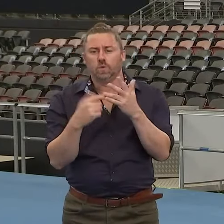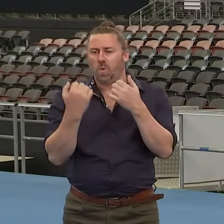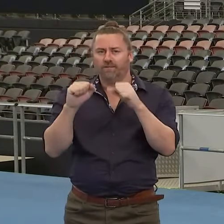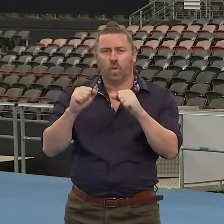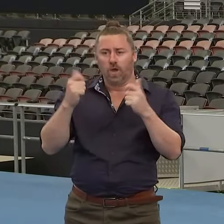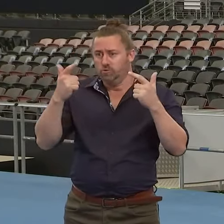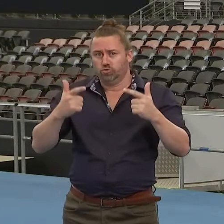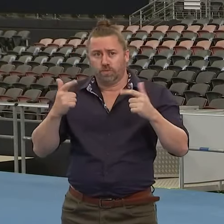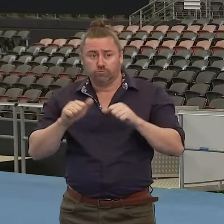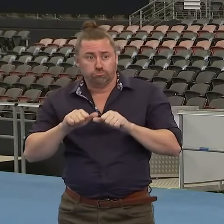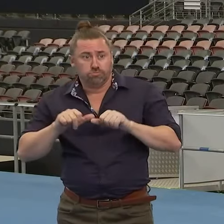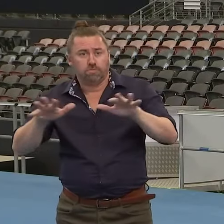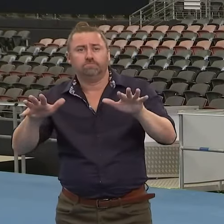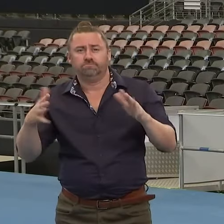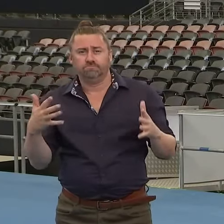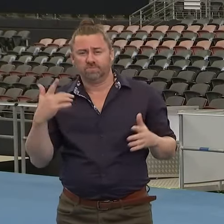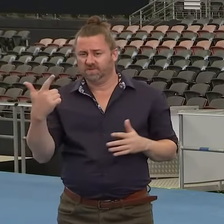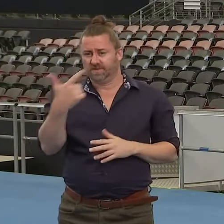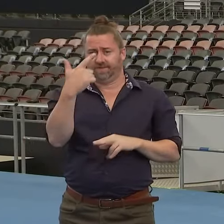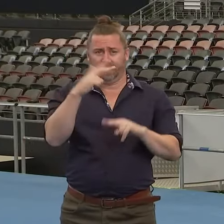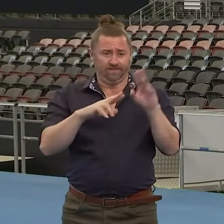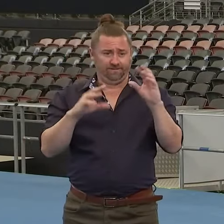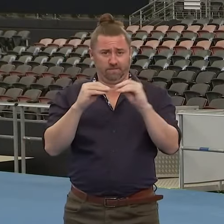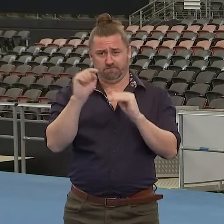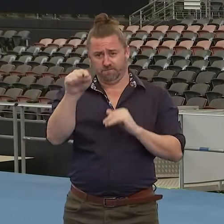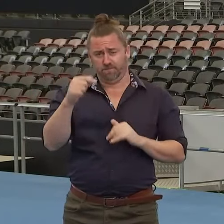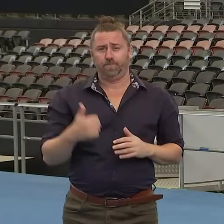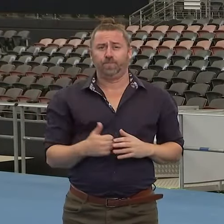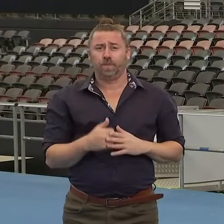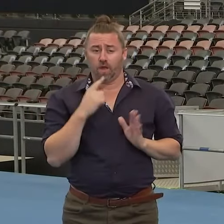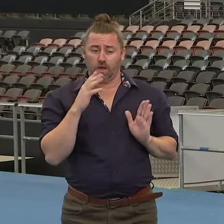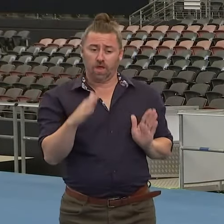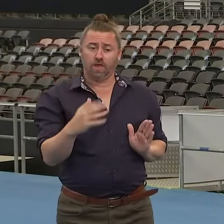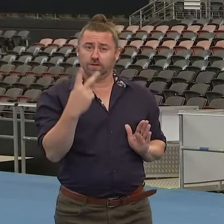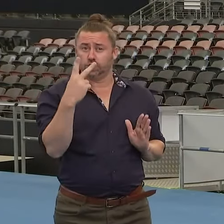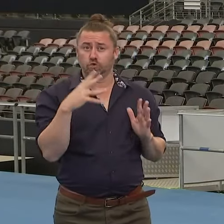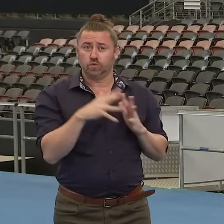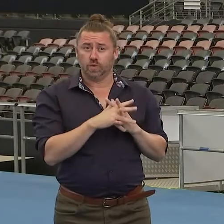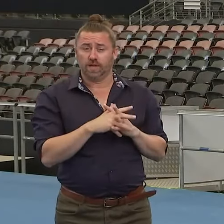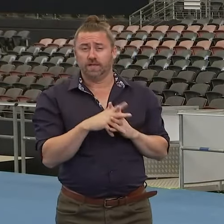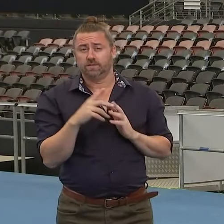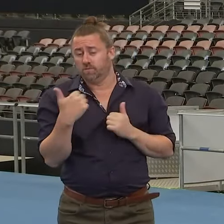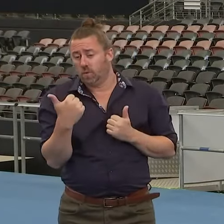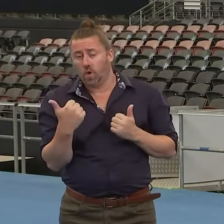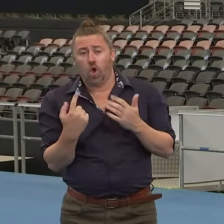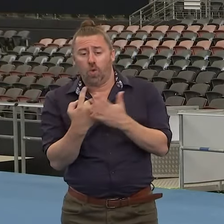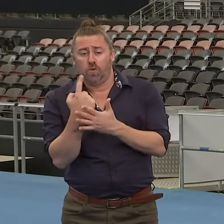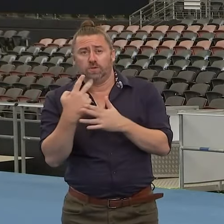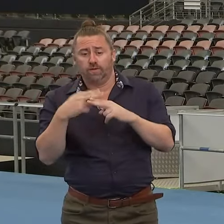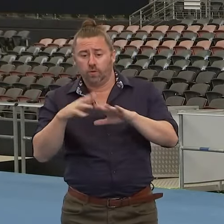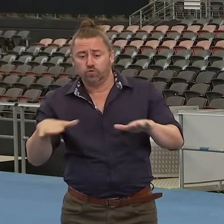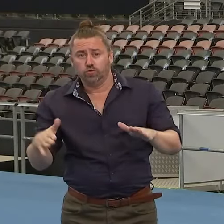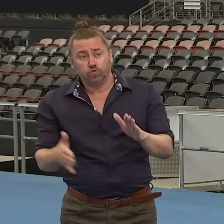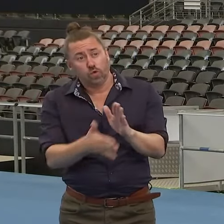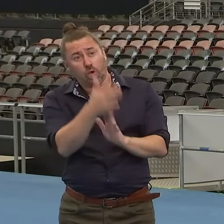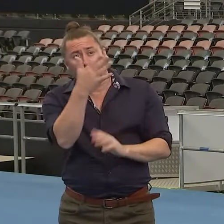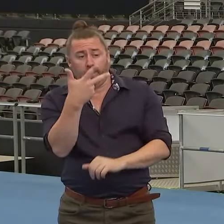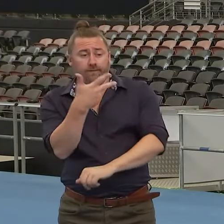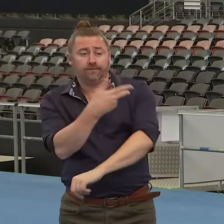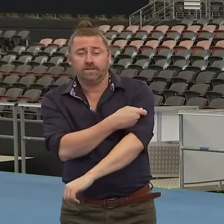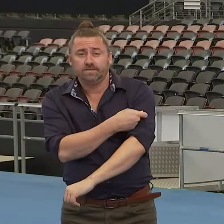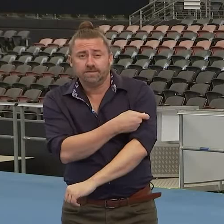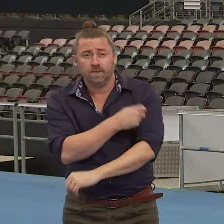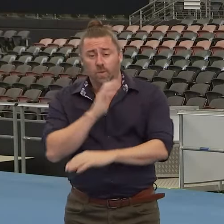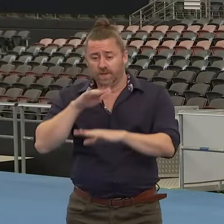7th of February. Can I say that in that delay, it's given our children the ability to get vaccinated and for us to set up